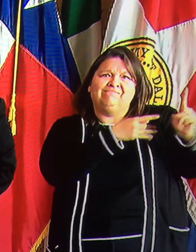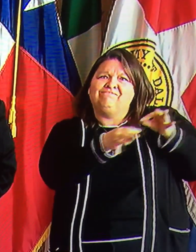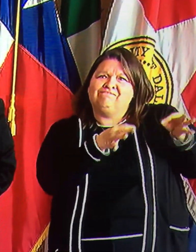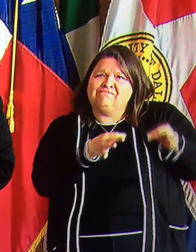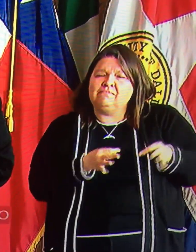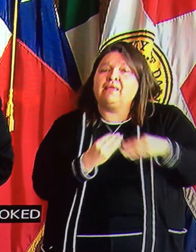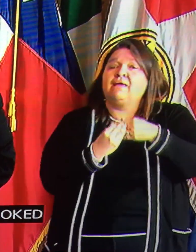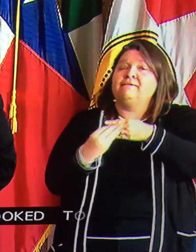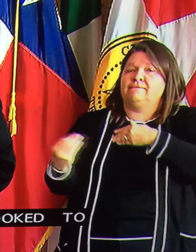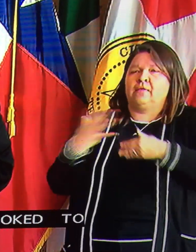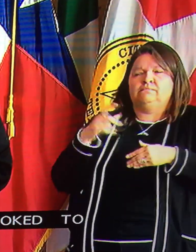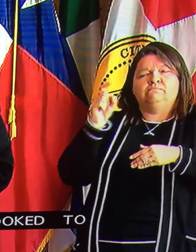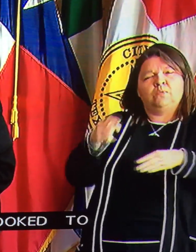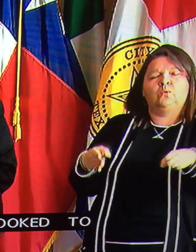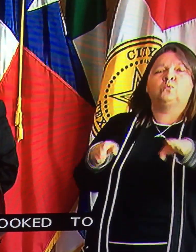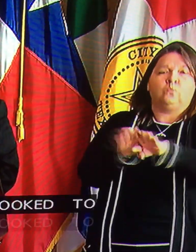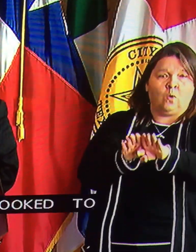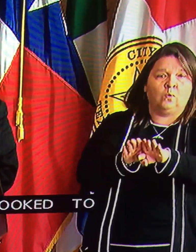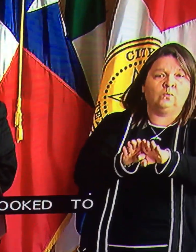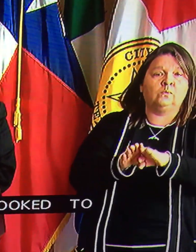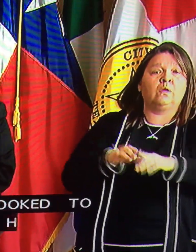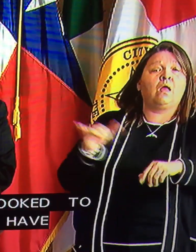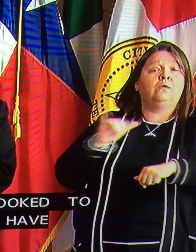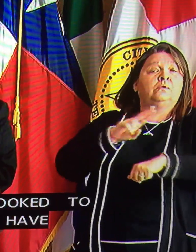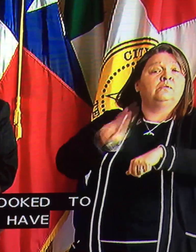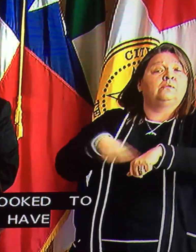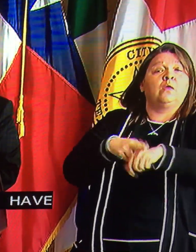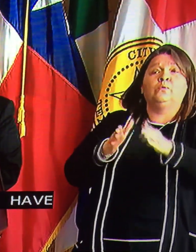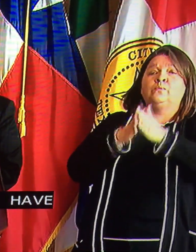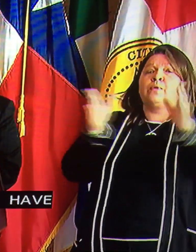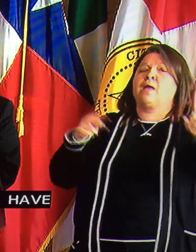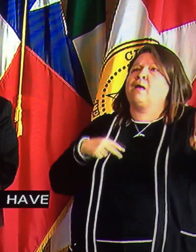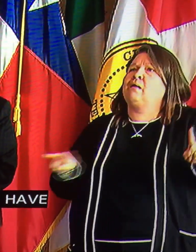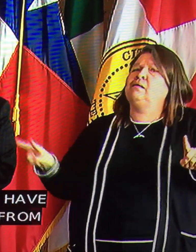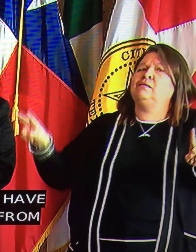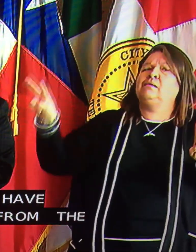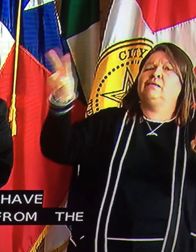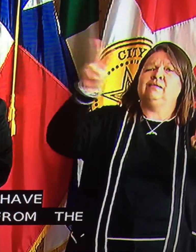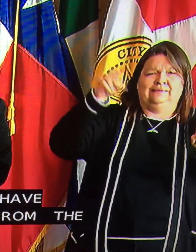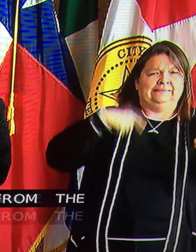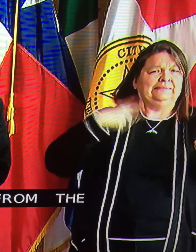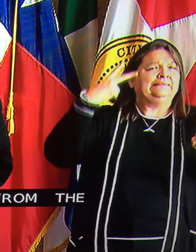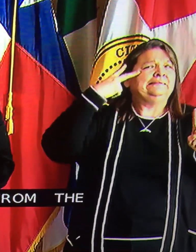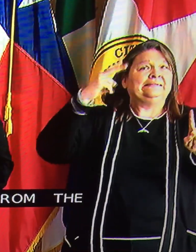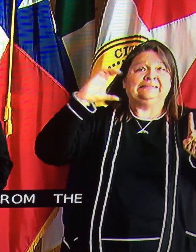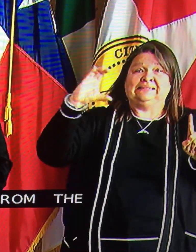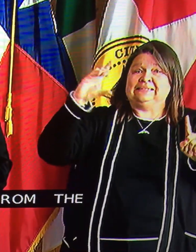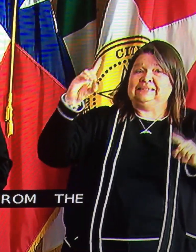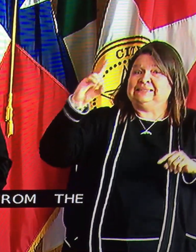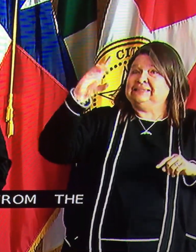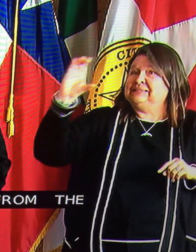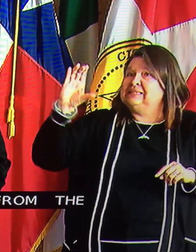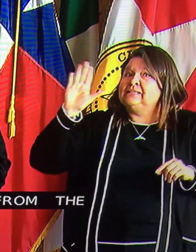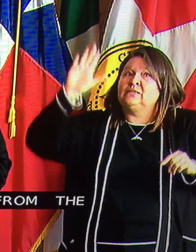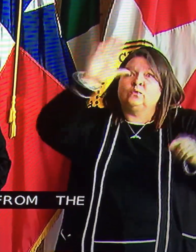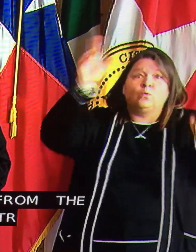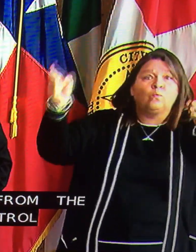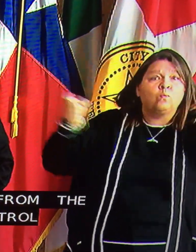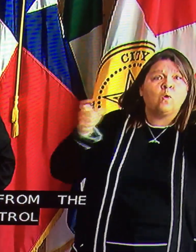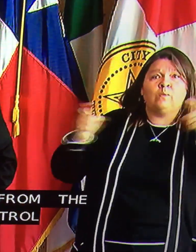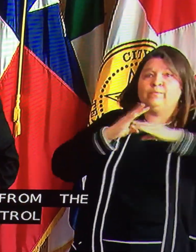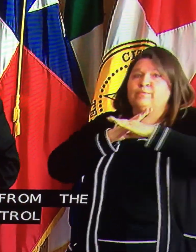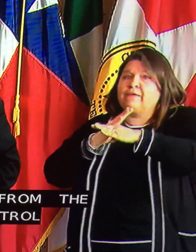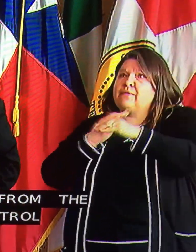experts and have received new guidance from the Centers for Disease Control and Prevention. The